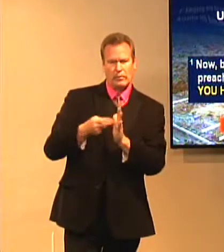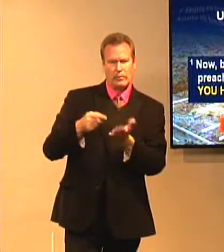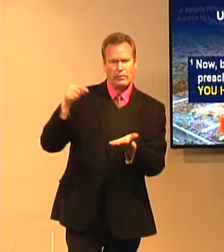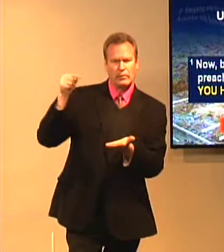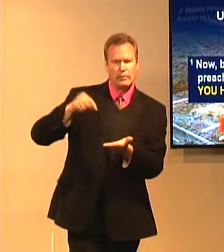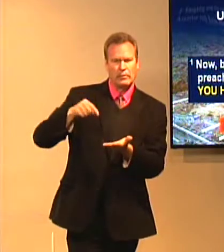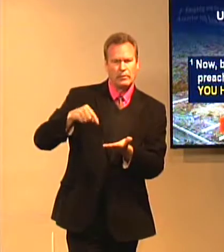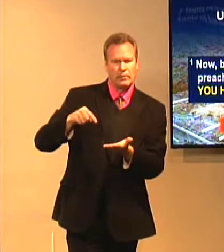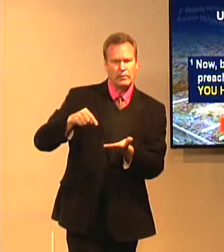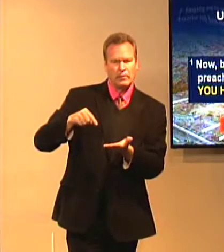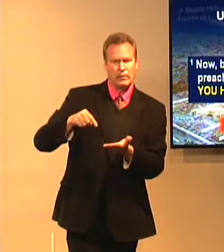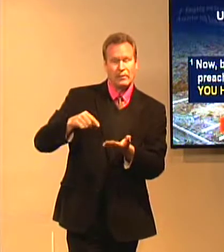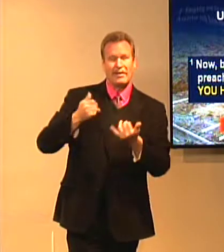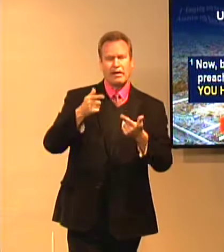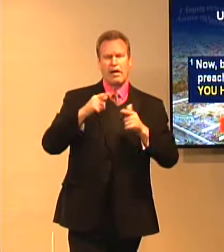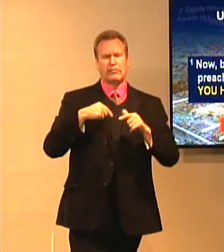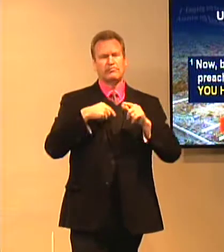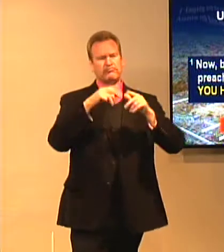in that gospel of Jesus Christ.